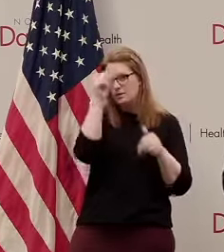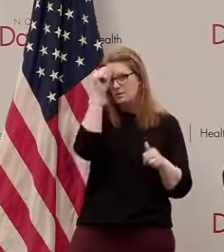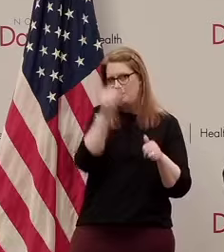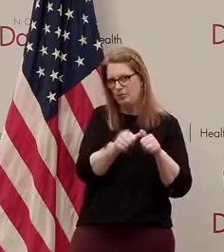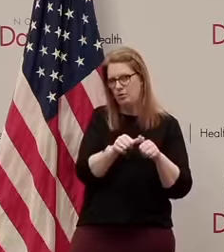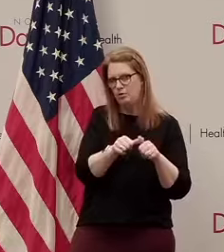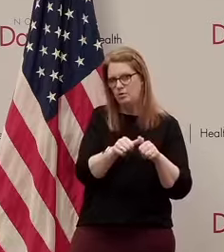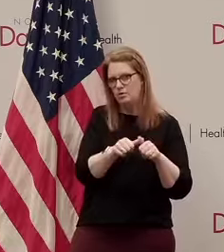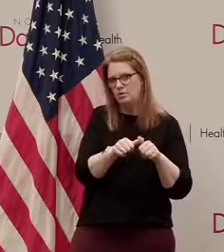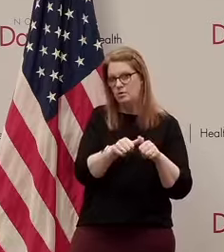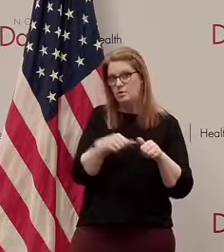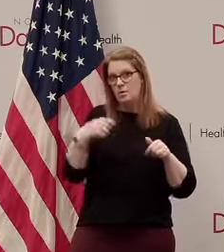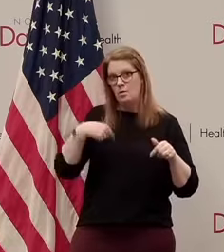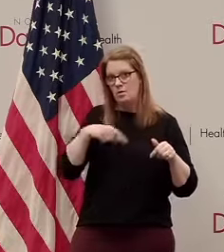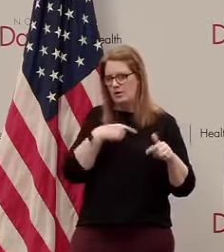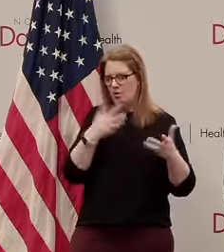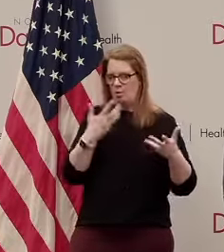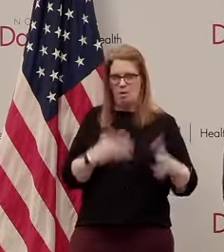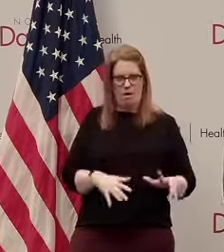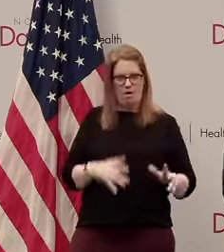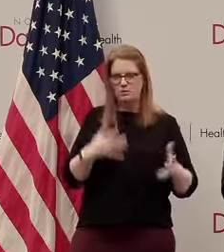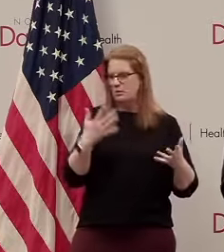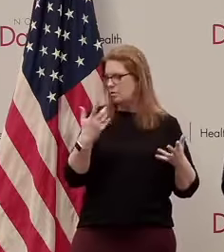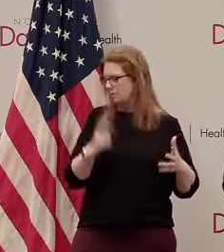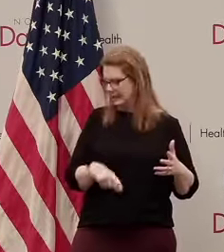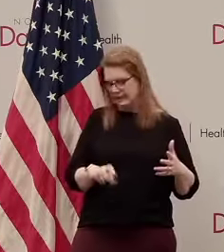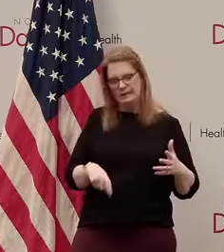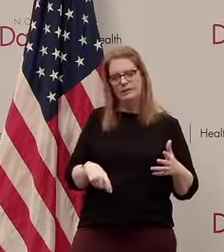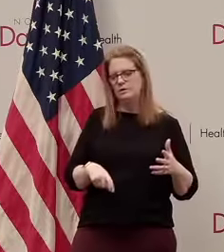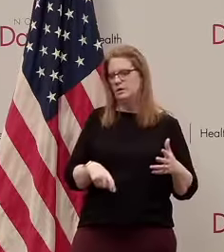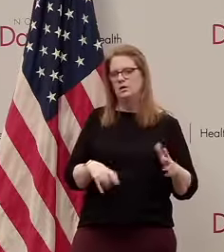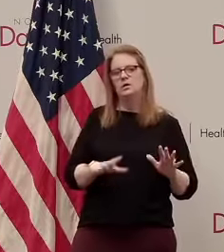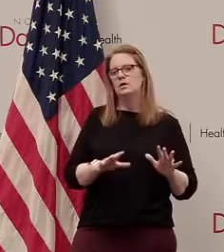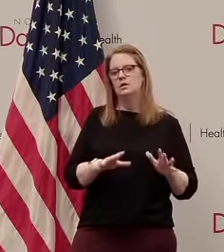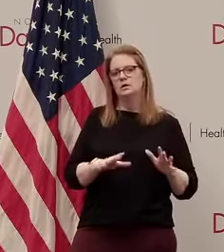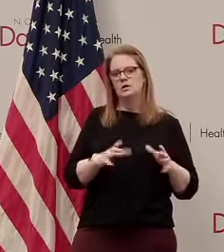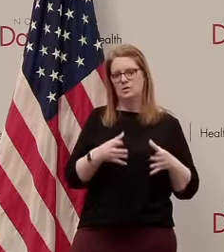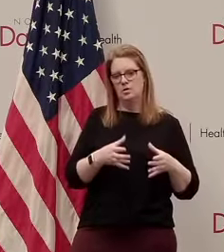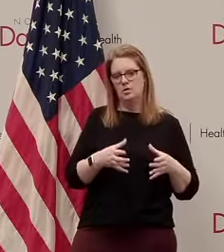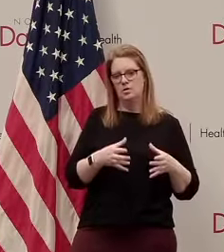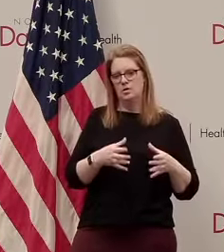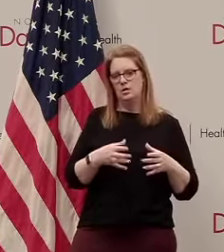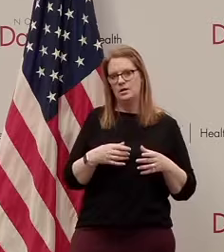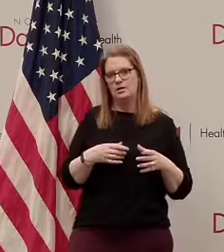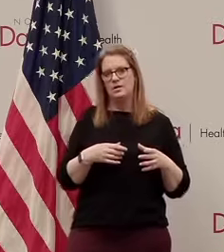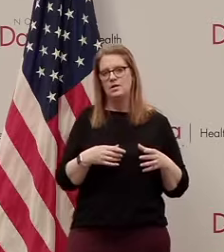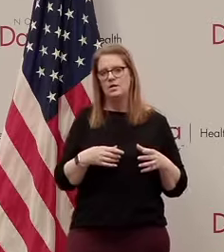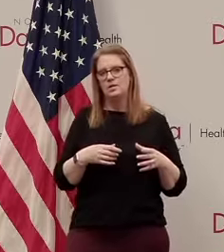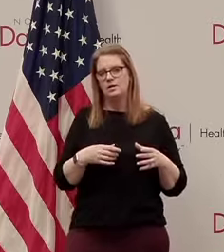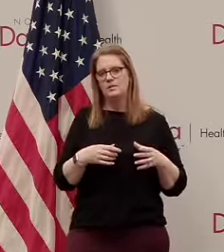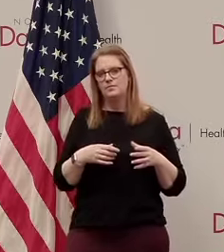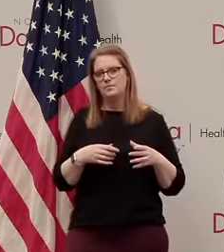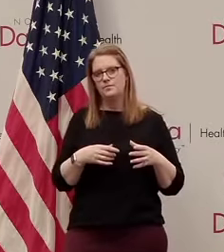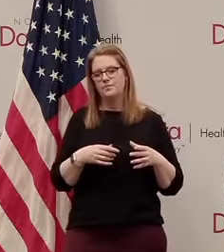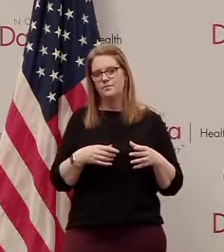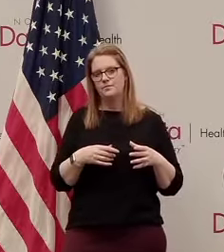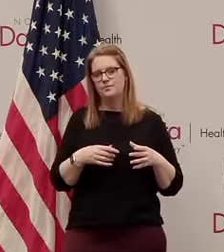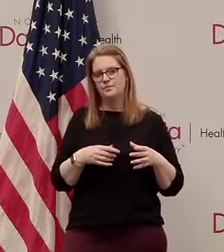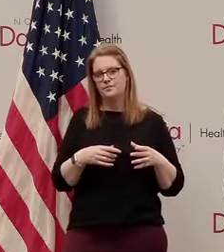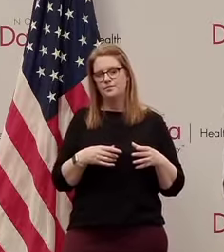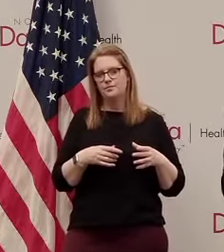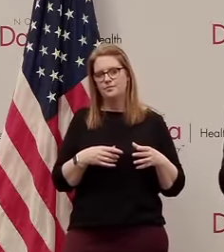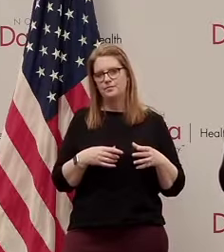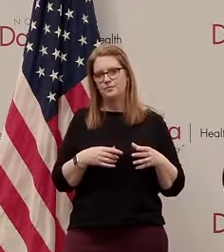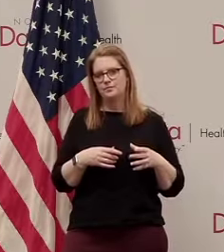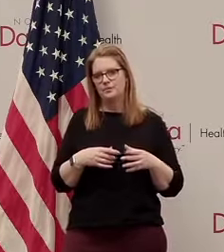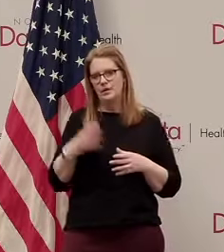need and do not want we've the the the a commission and I are talking about the vulnerability of our food supply chain with with the concentration of of